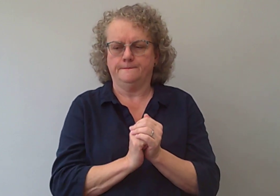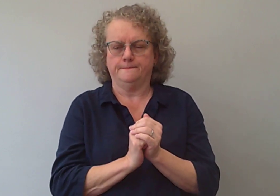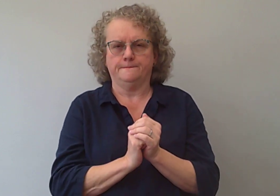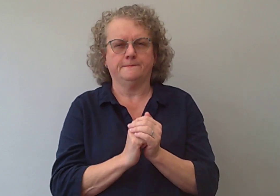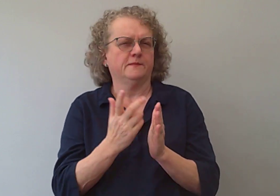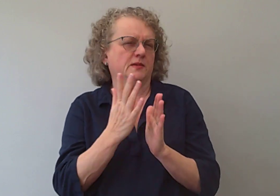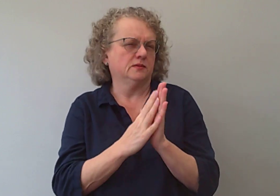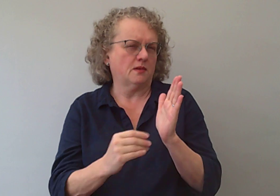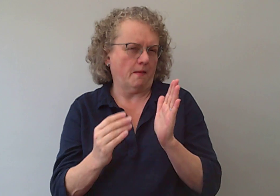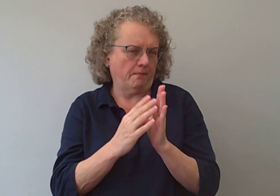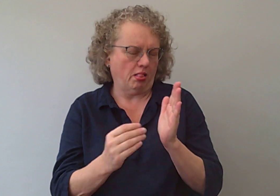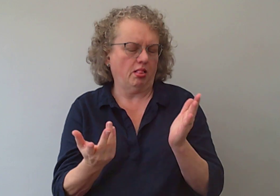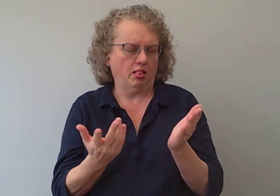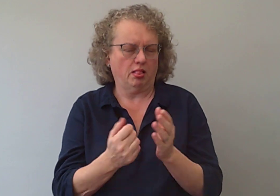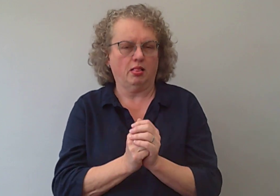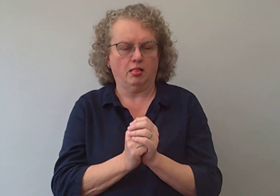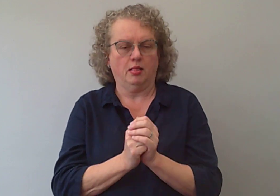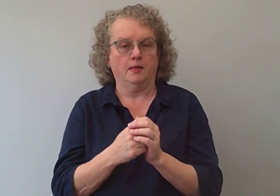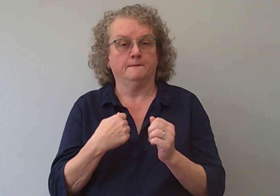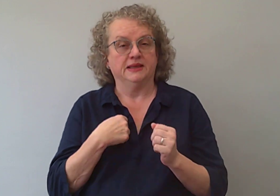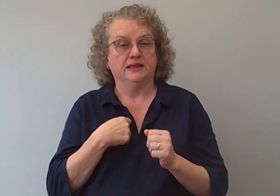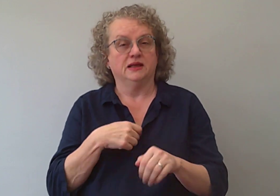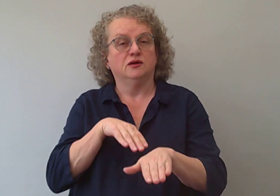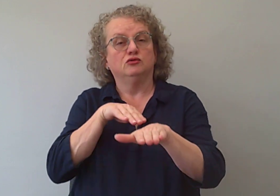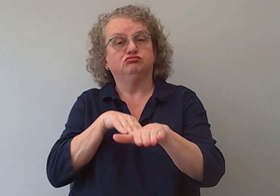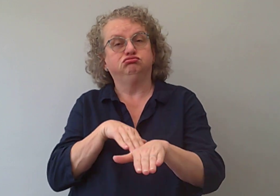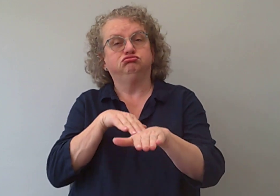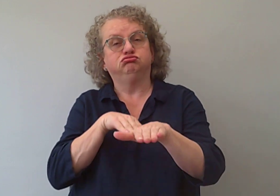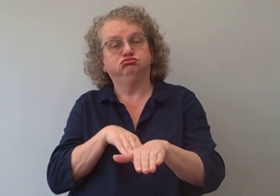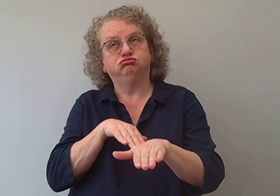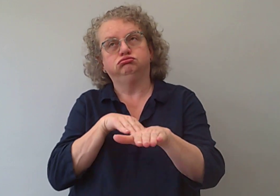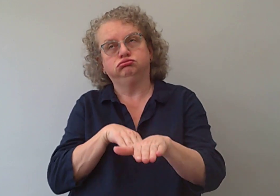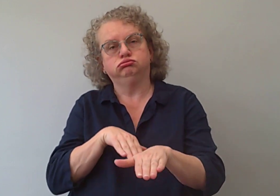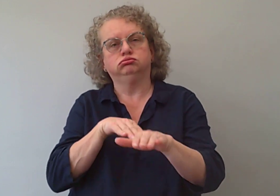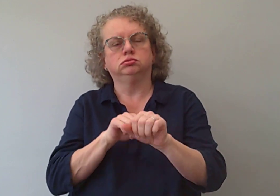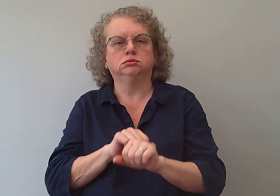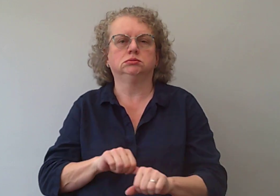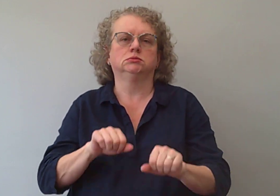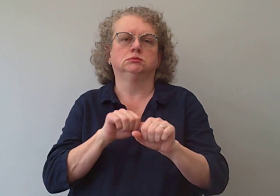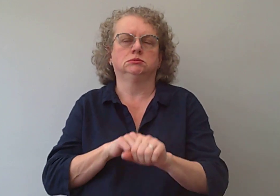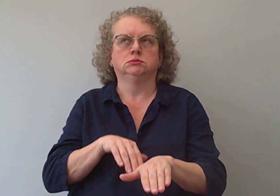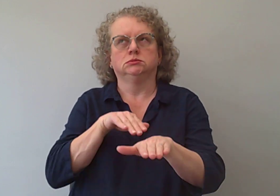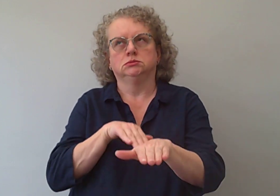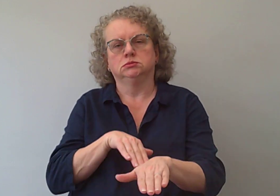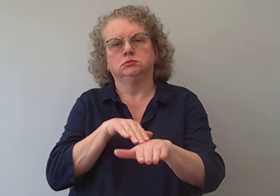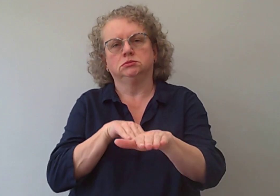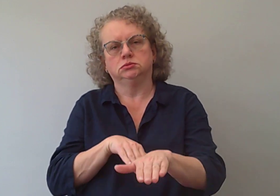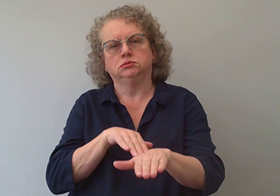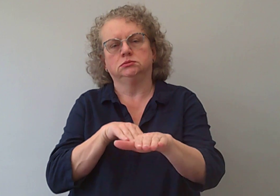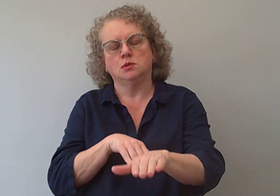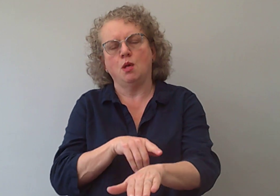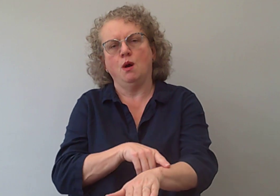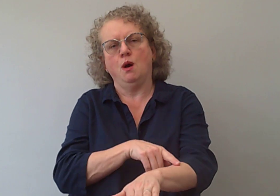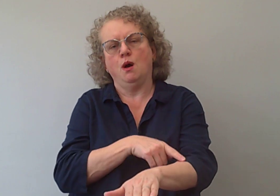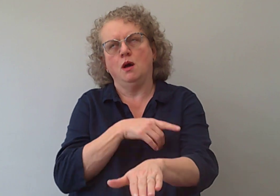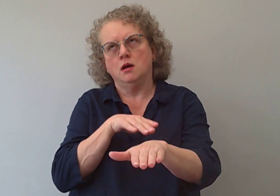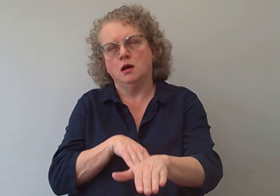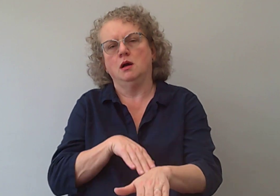time. So for example, I was waiting in traffic for a long time.